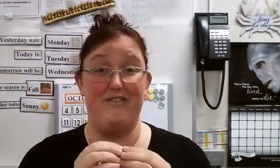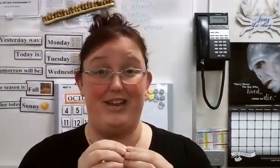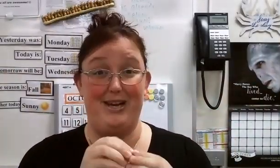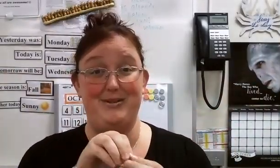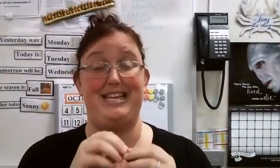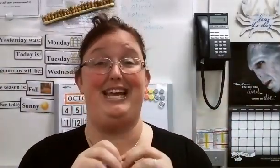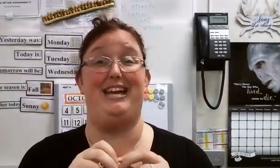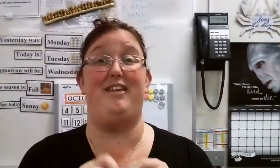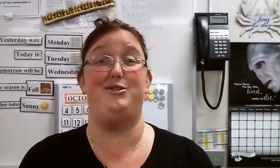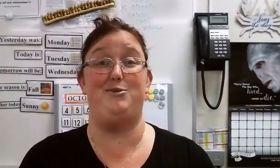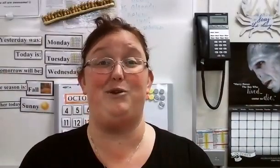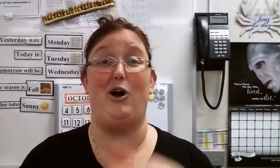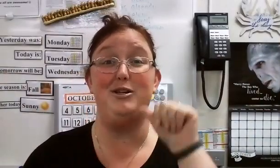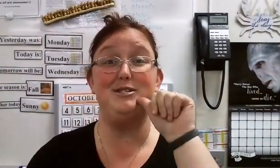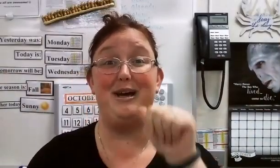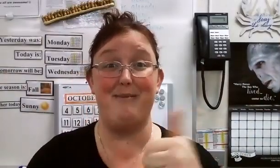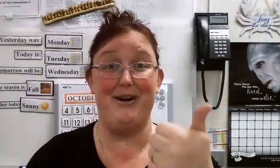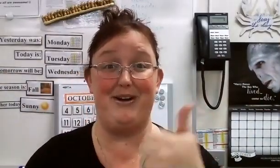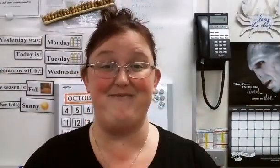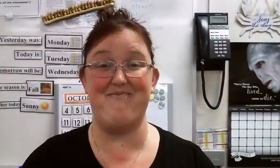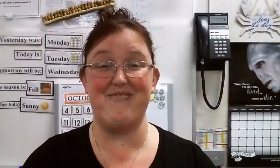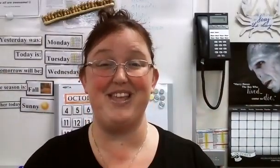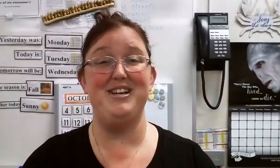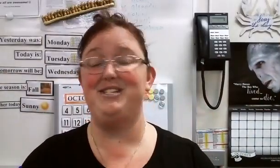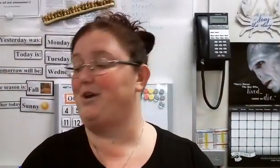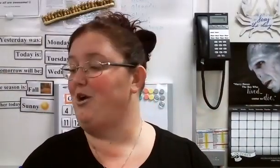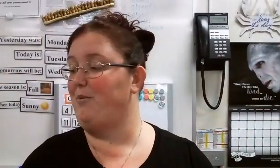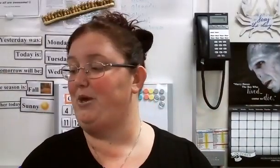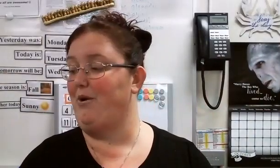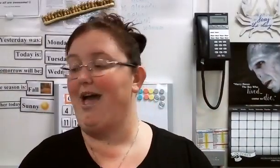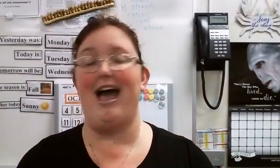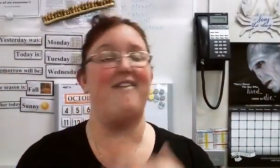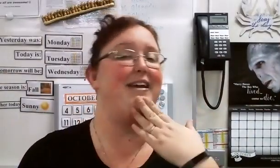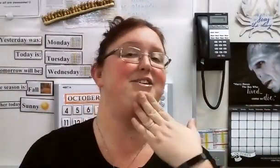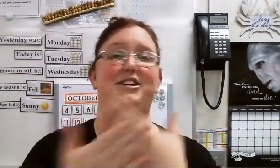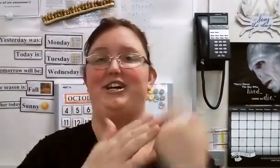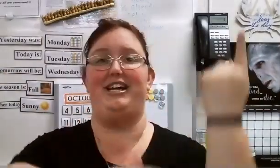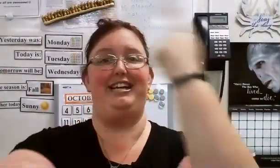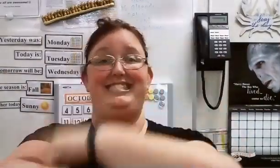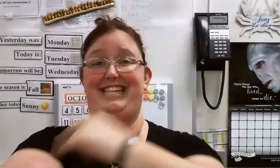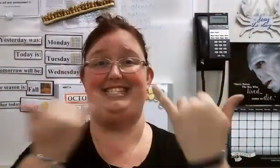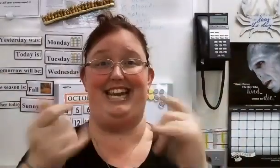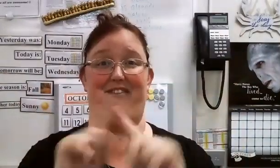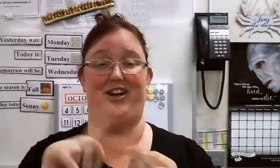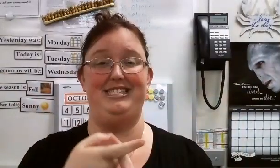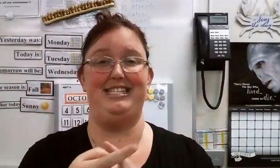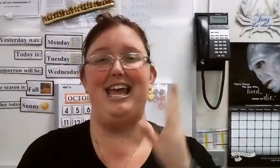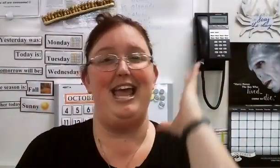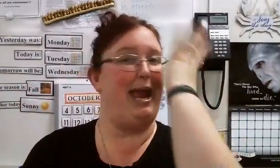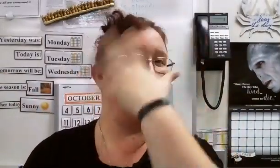videos and another Zoom call tomorrow. So I hope you have a good day today, friends. A